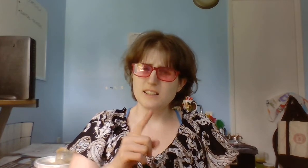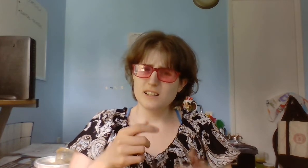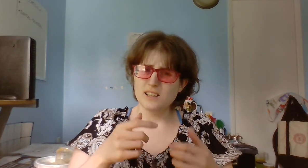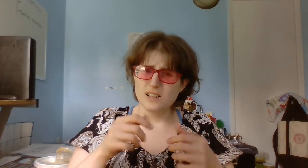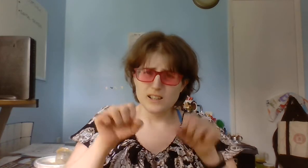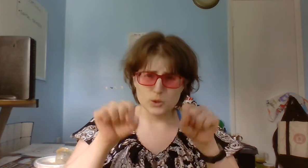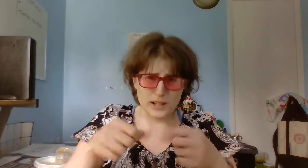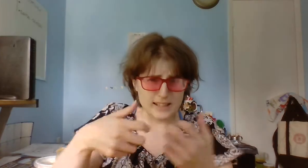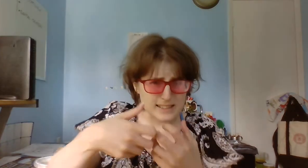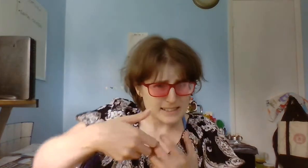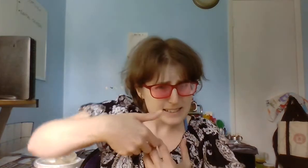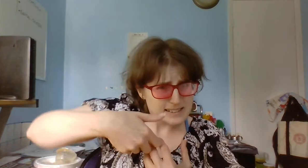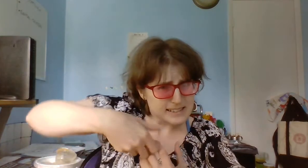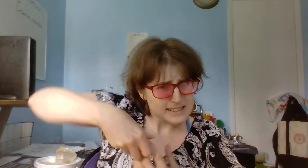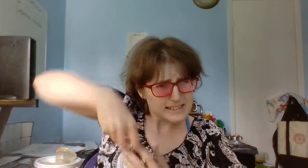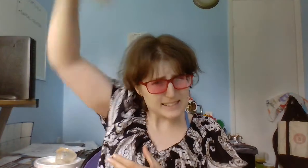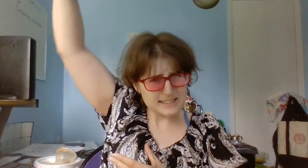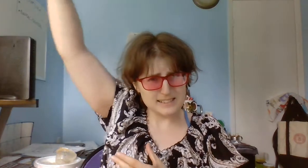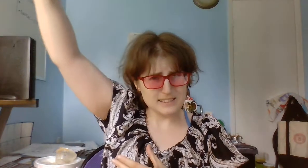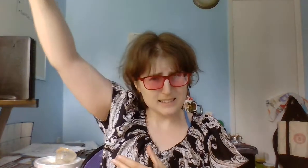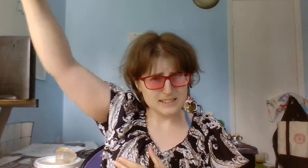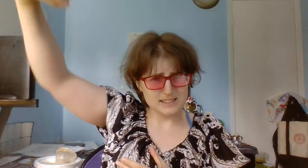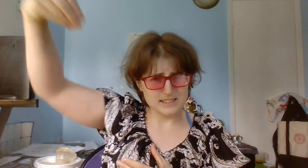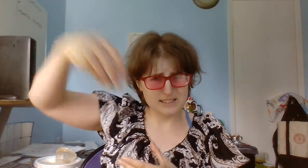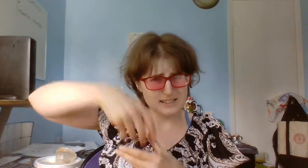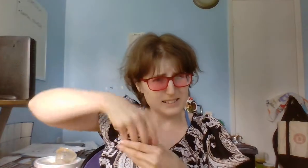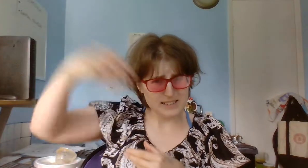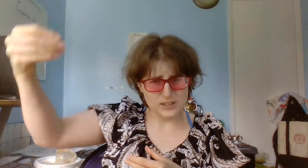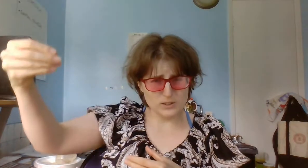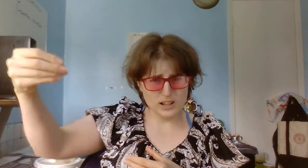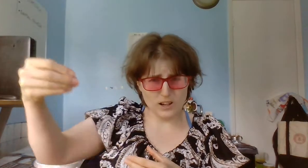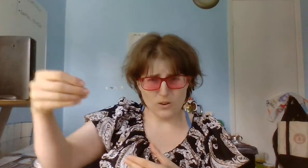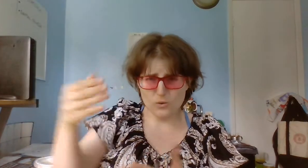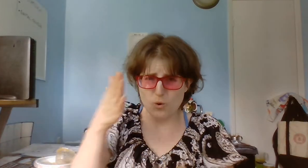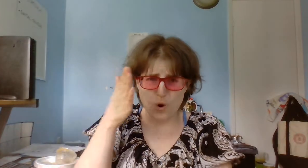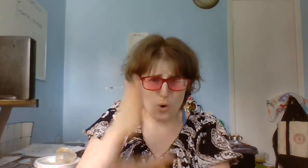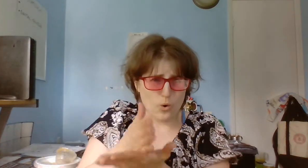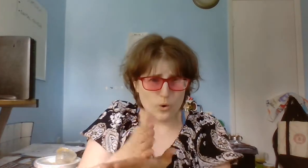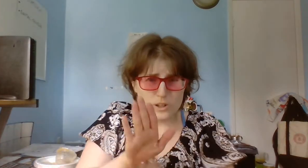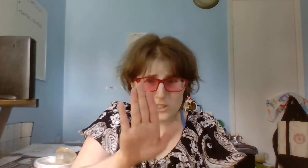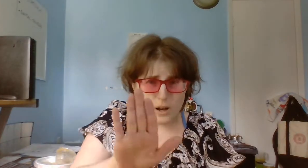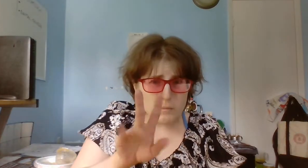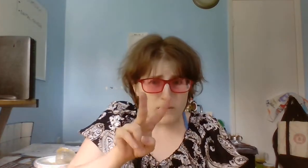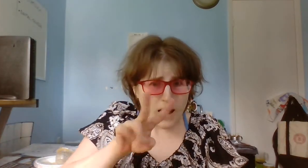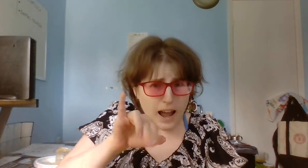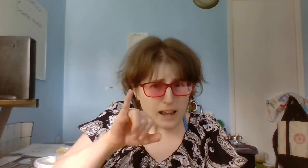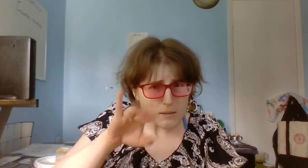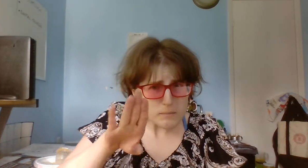Can you know? Or stop your vibes?